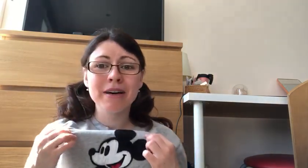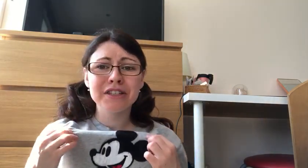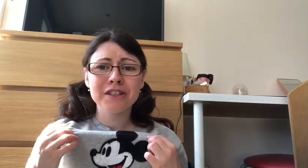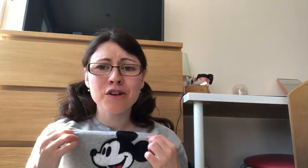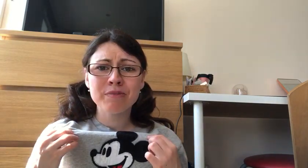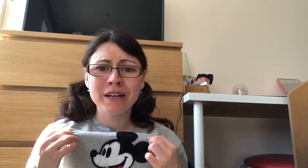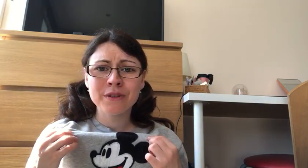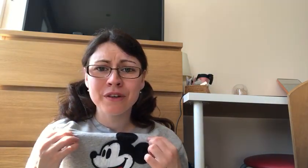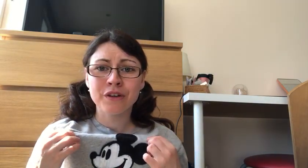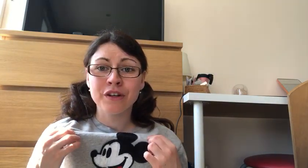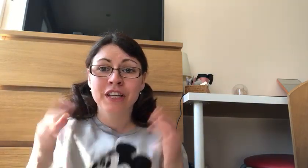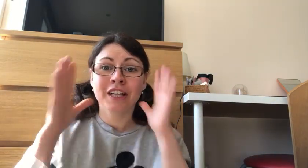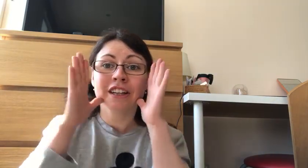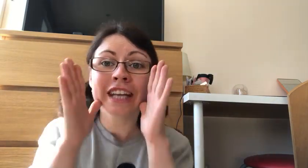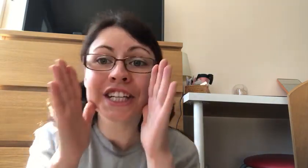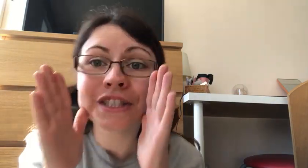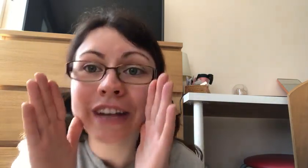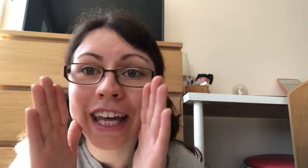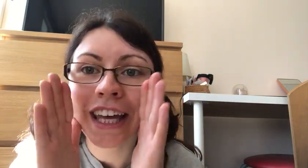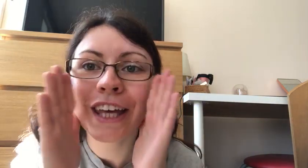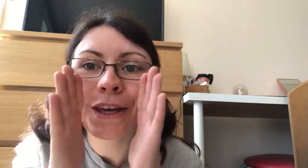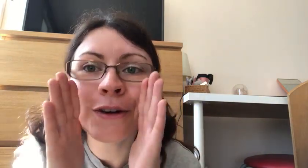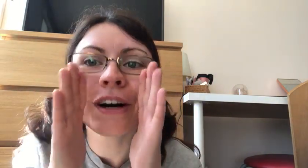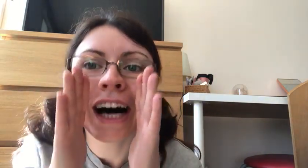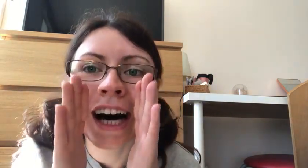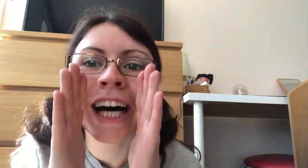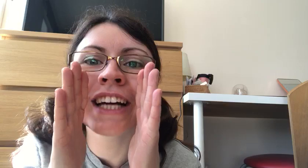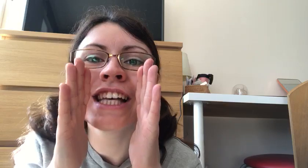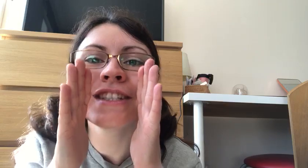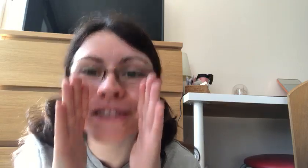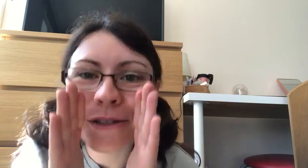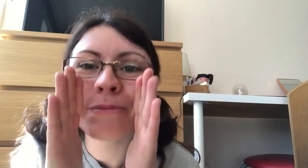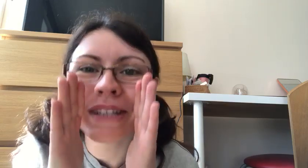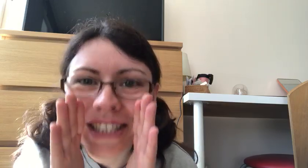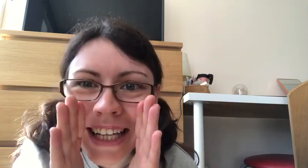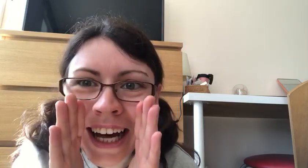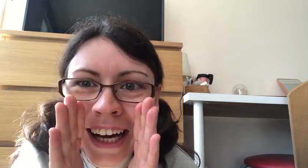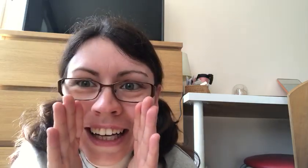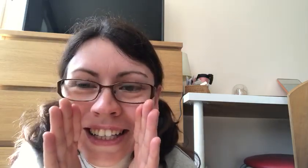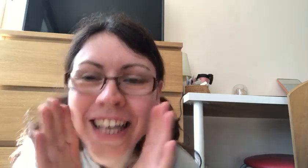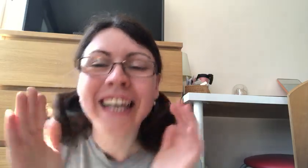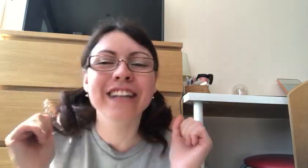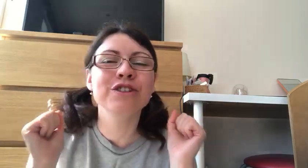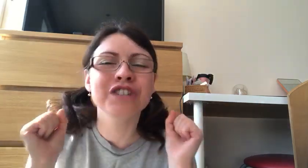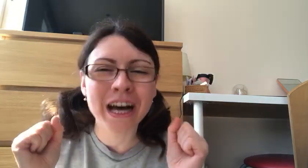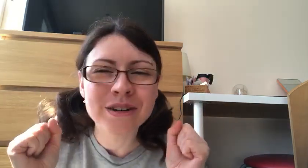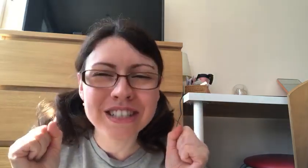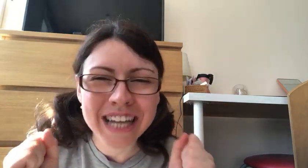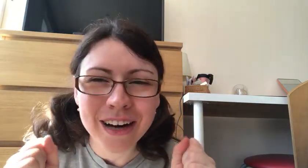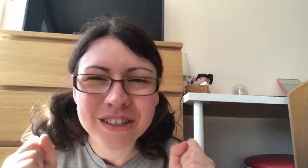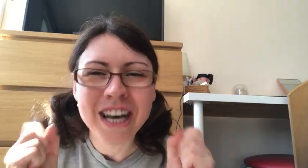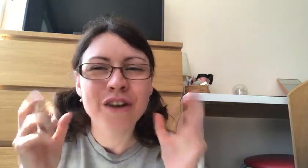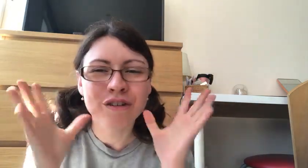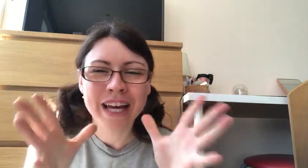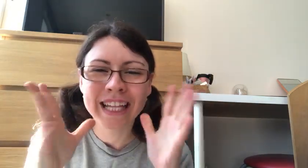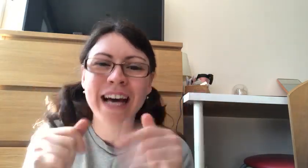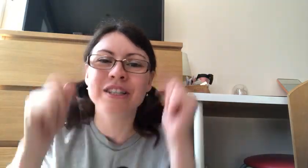mouse is so proud of you nursery you are superstars can you shout it out really loud